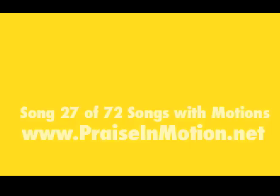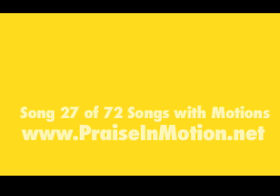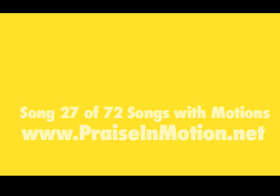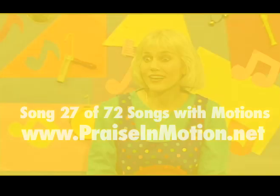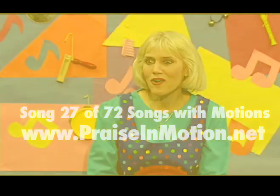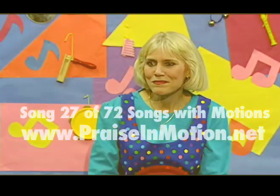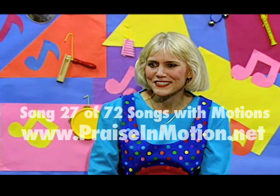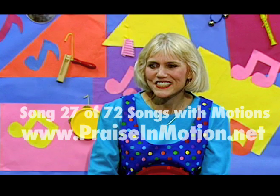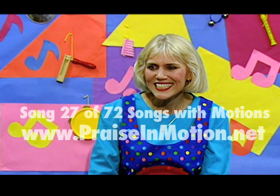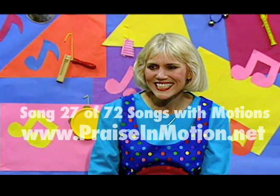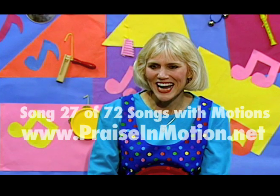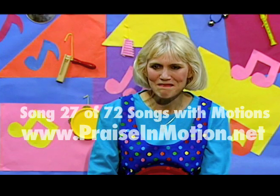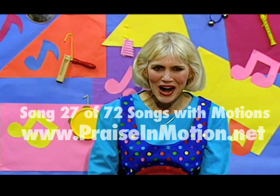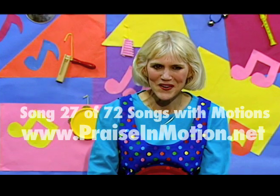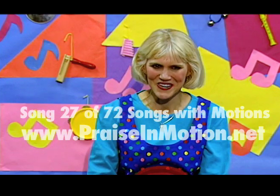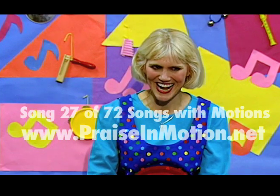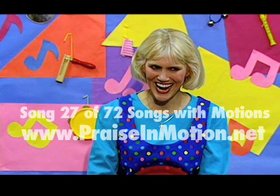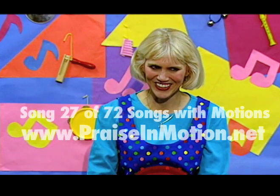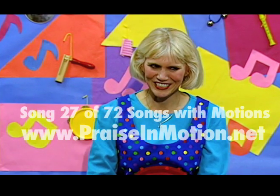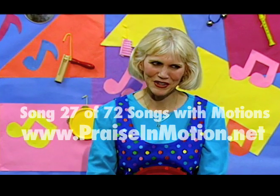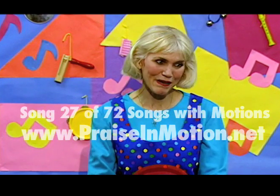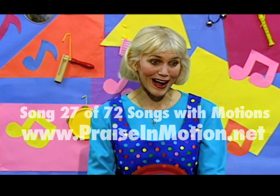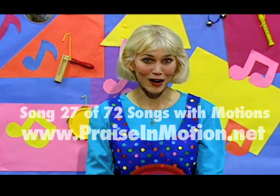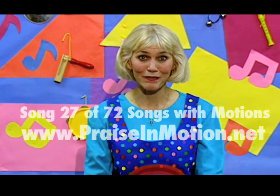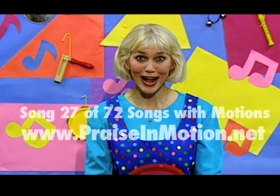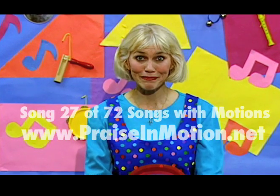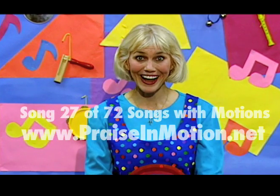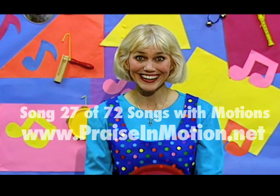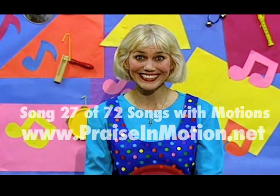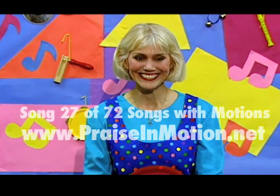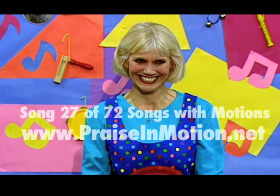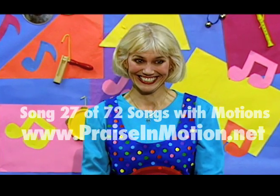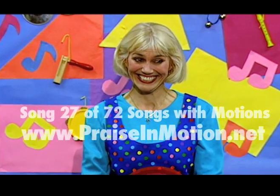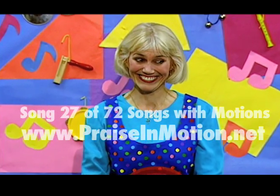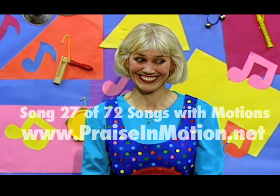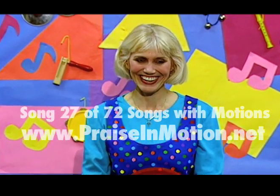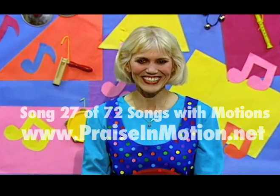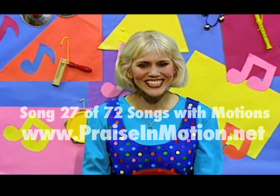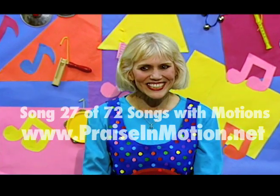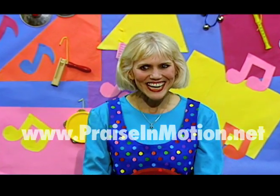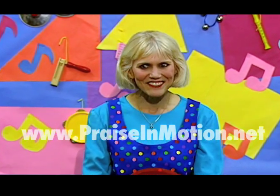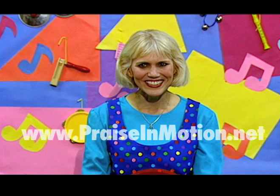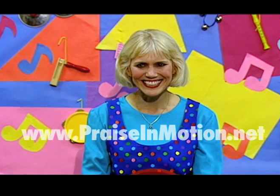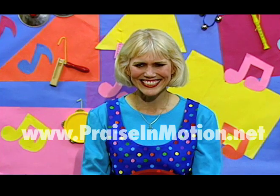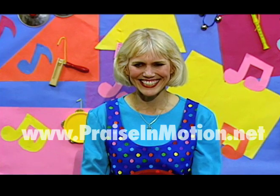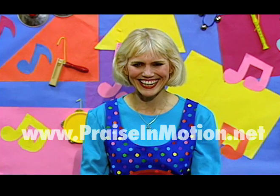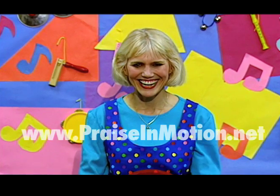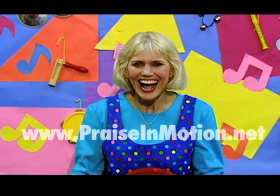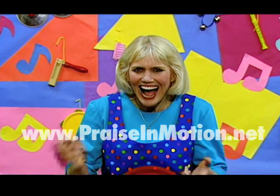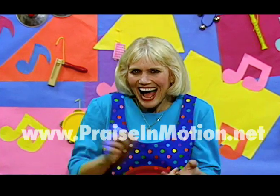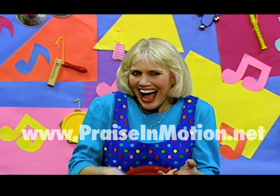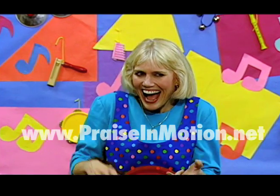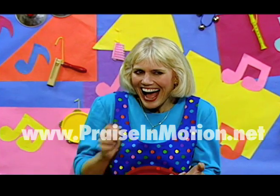We're gonna go up to Sunshine Mountain now. Shall we pack our backpack? Alright, what should we take for lunch today? Potato